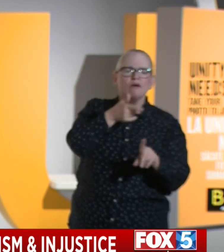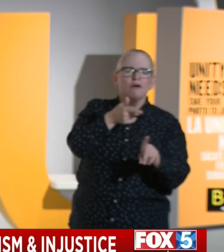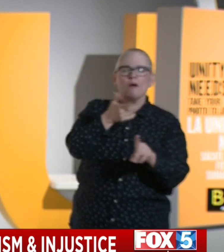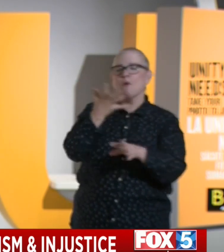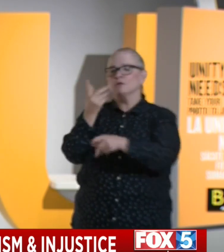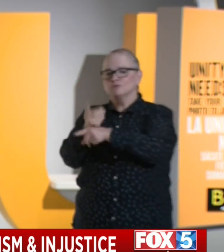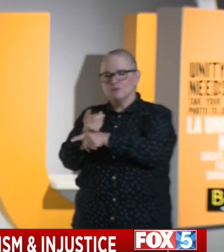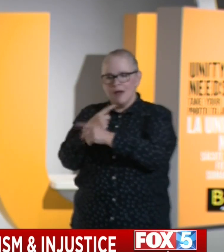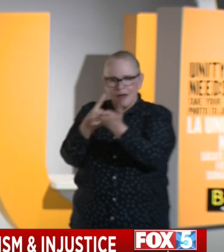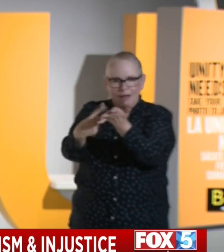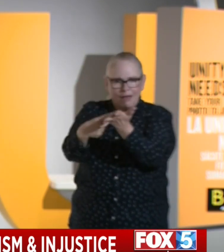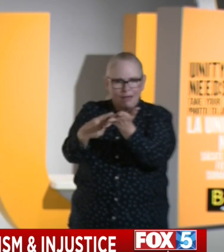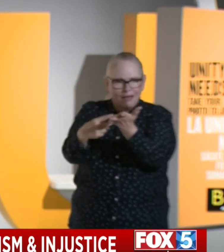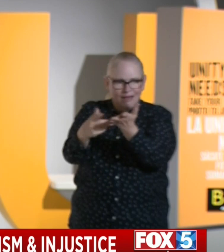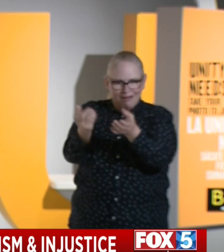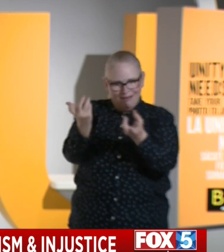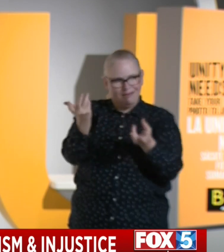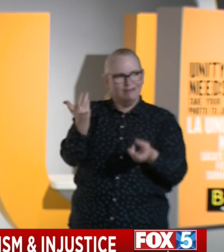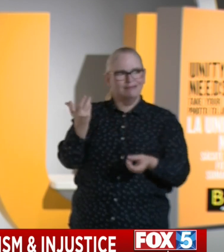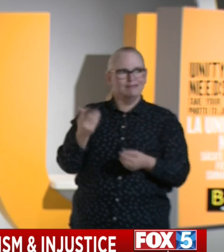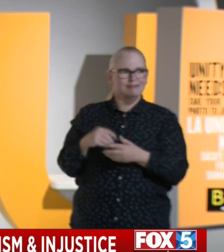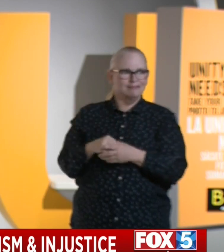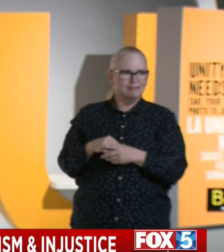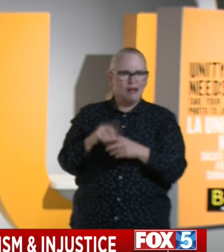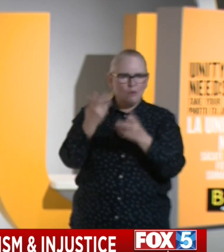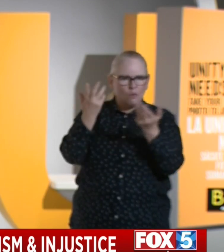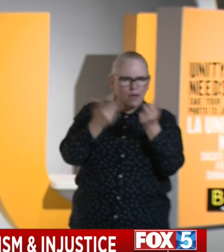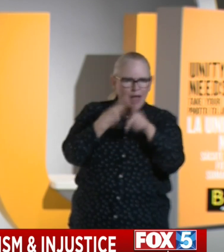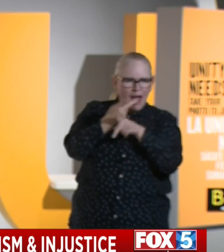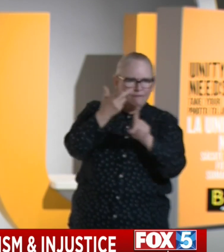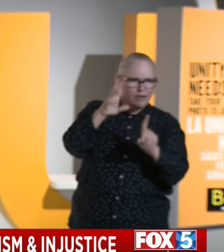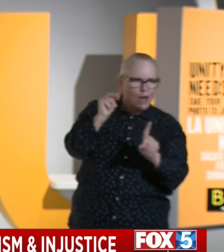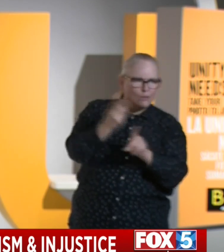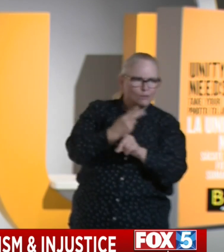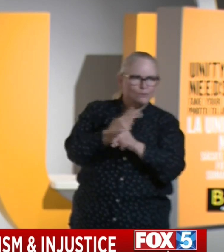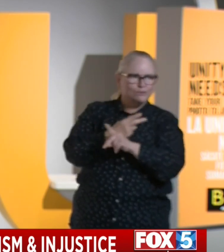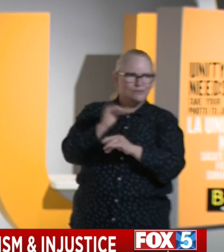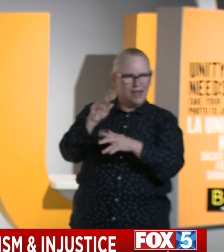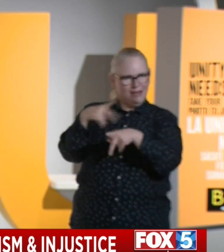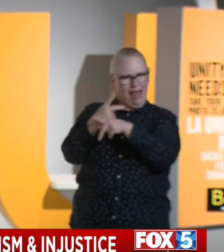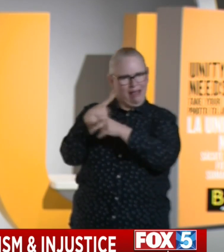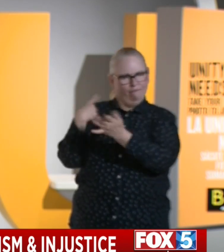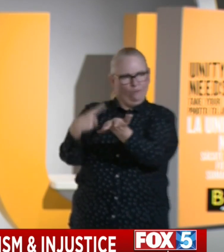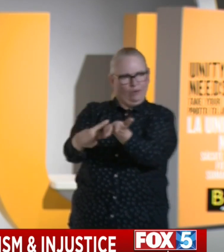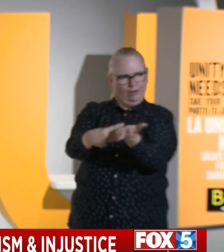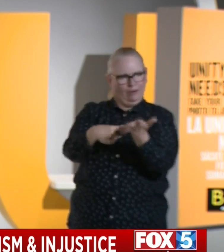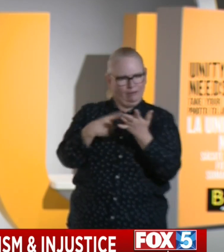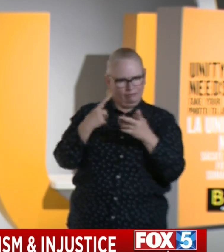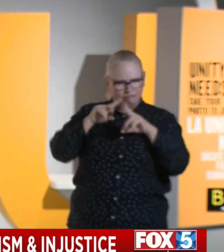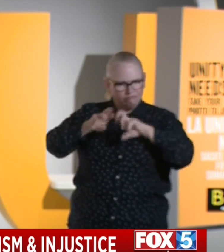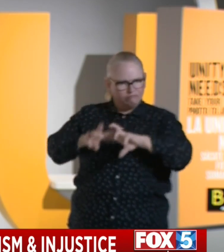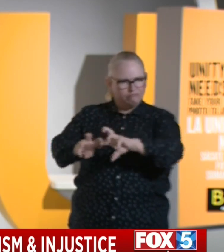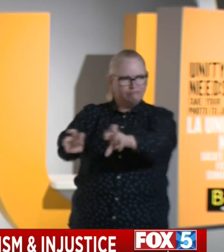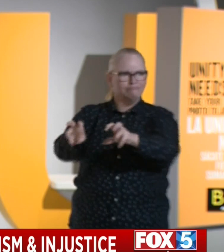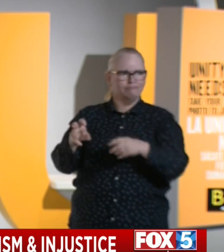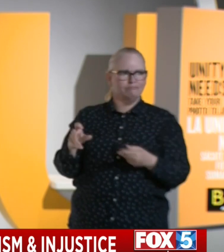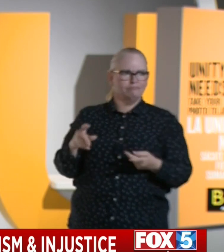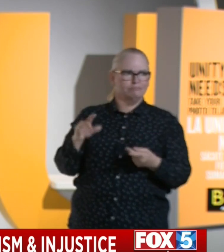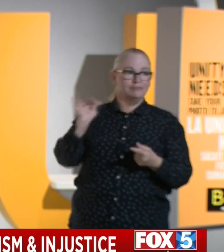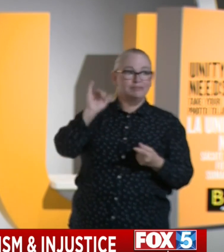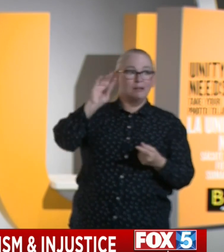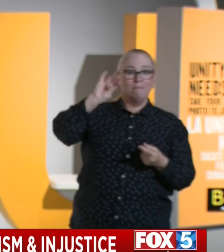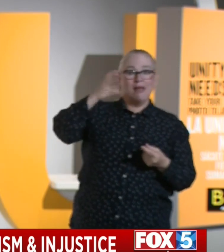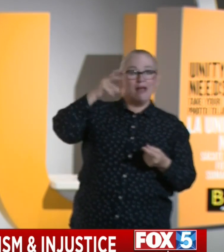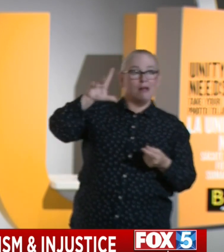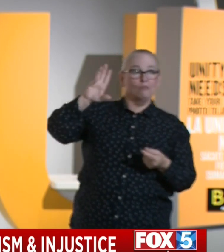the militarization of the police. So we know there's road maps out there. When Michael Brown was killed following that tragedy, President